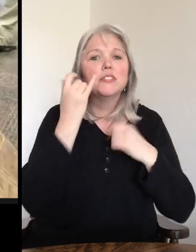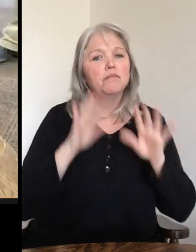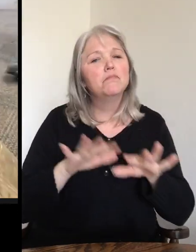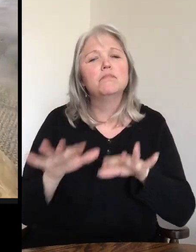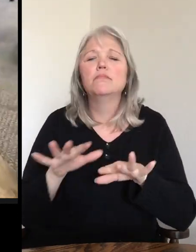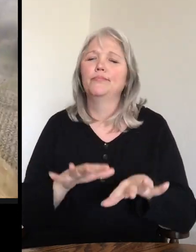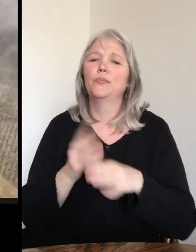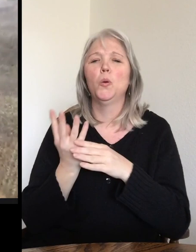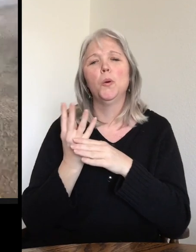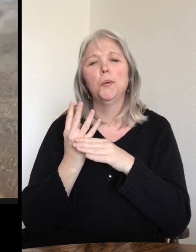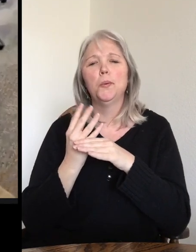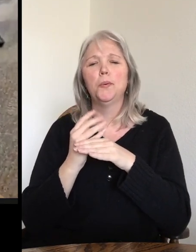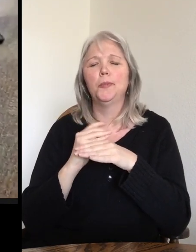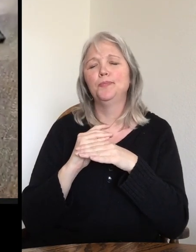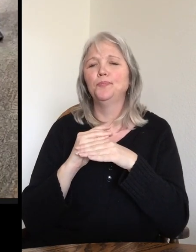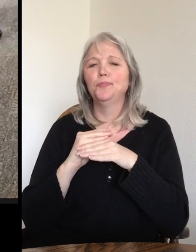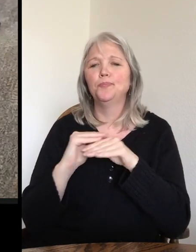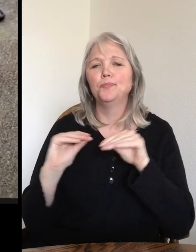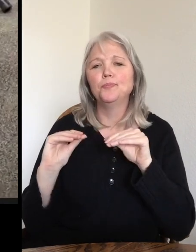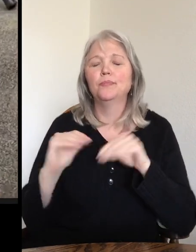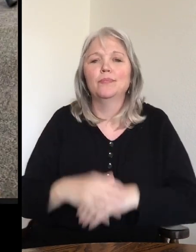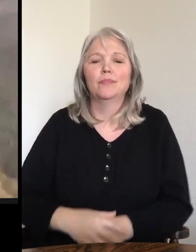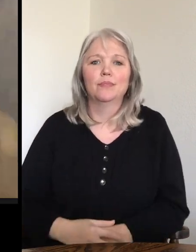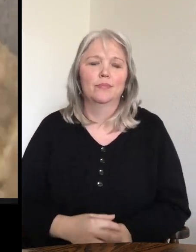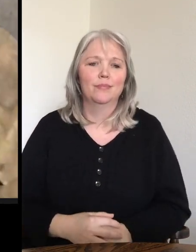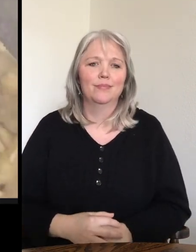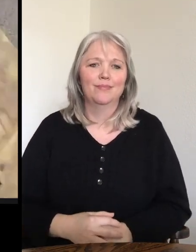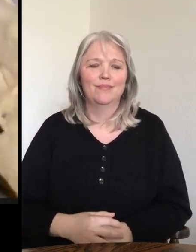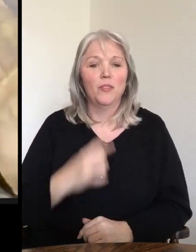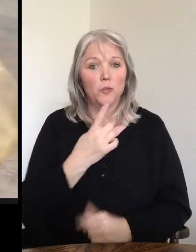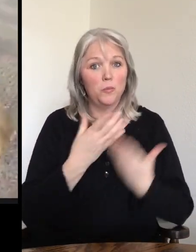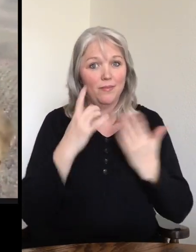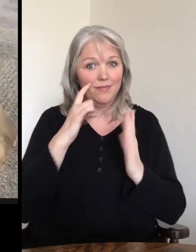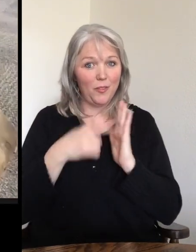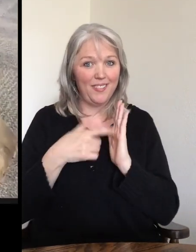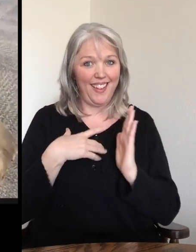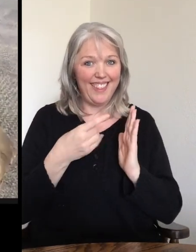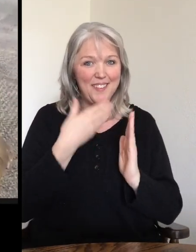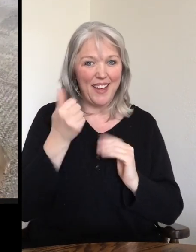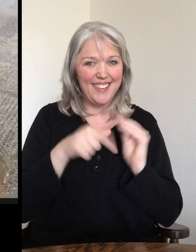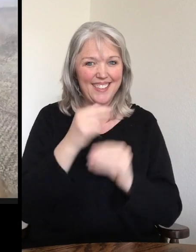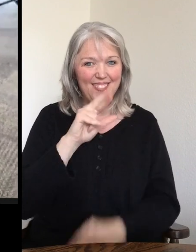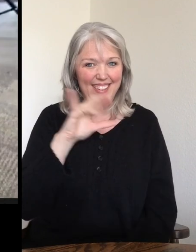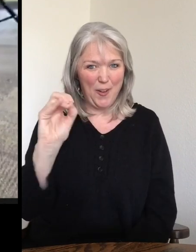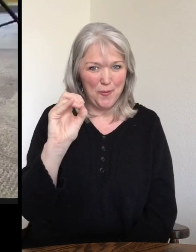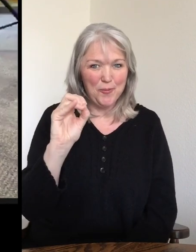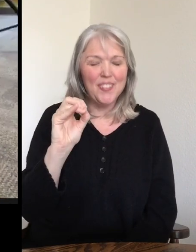calm down, they get a little bit sleeker and closer to their body. One of the things I like the best about Rico is that I